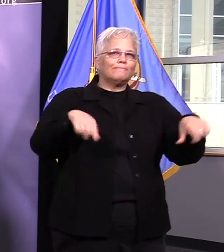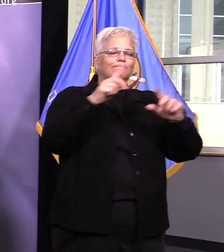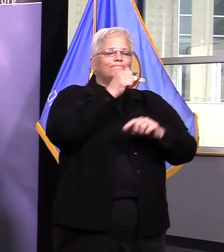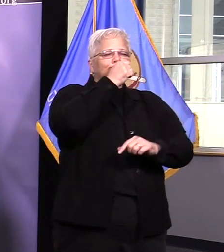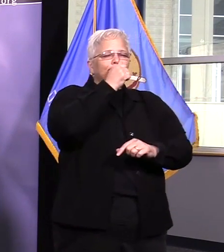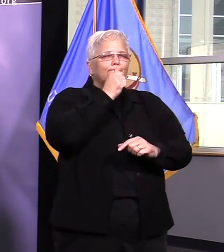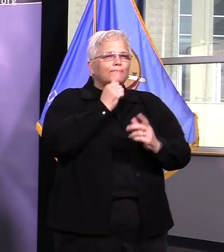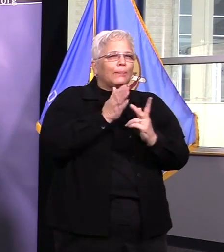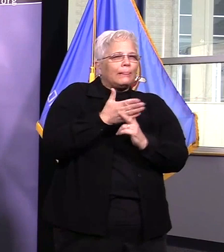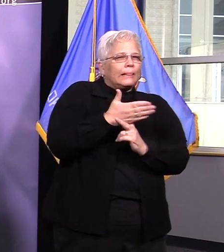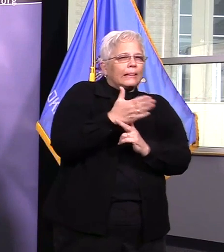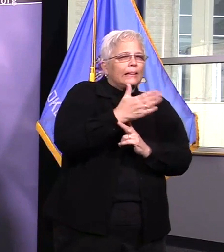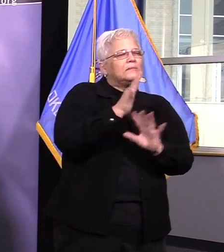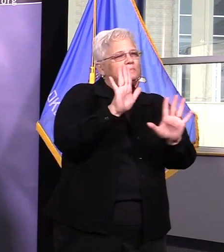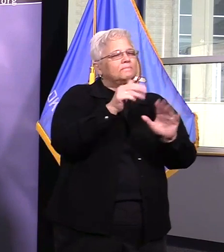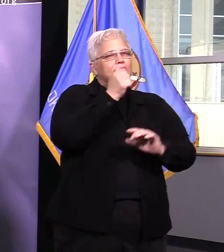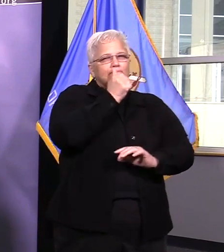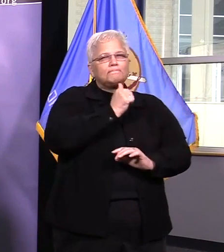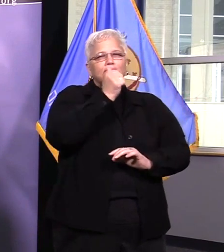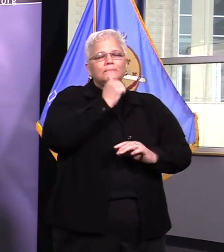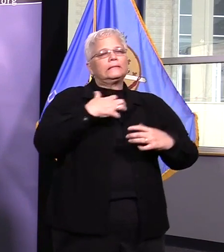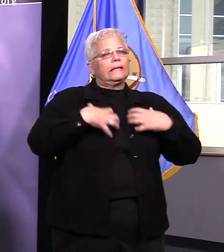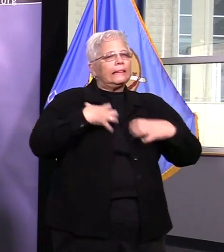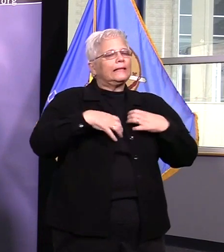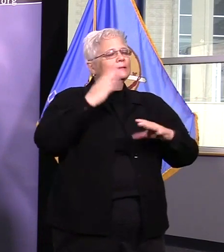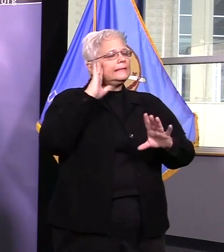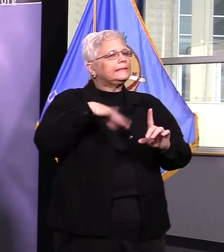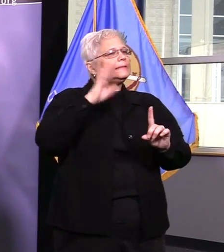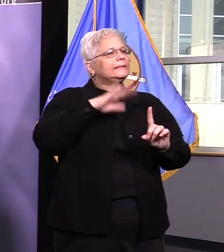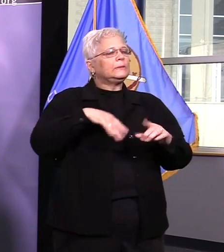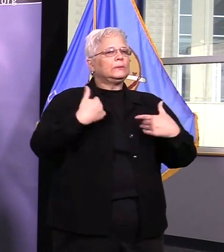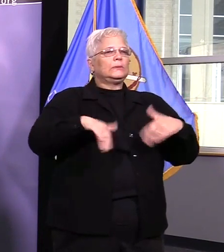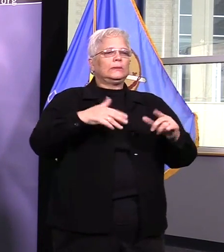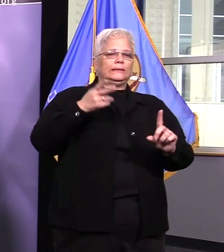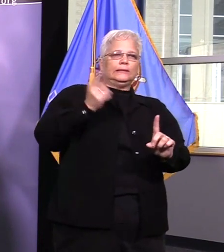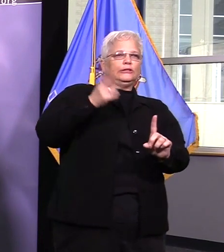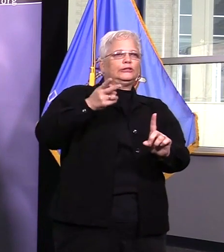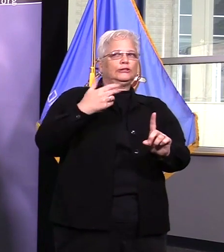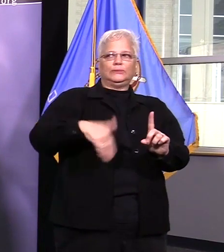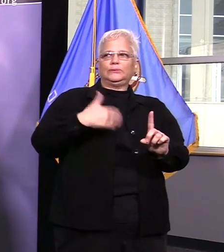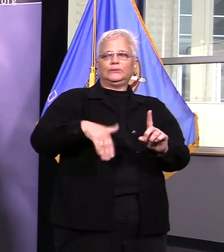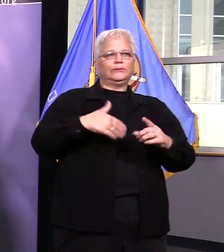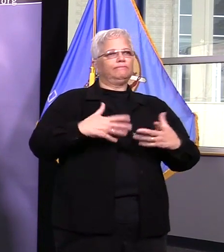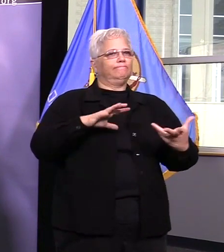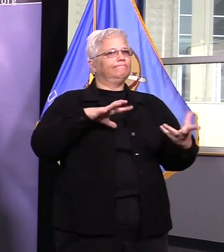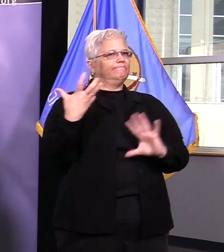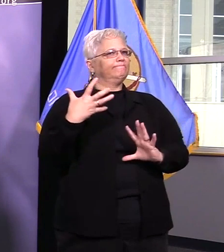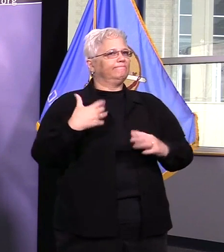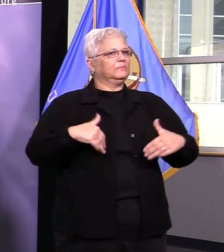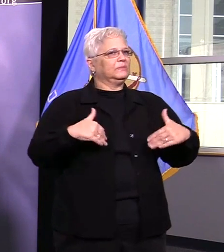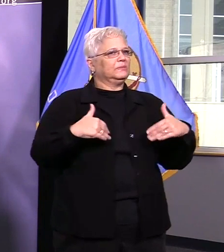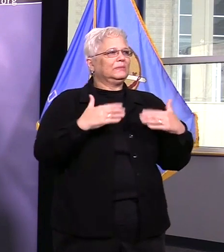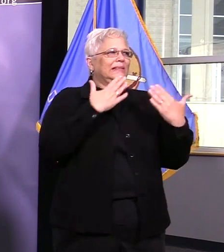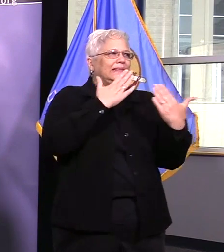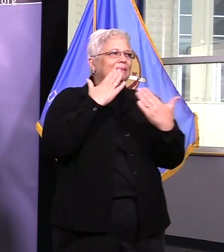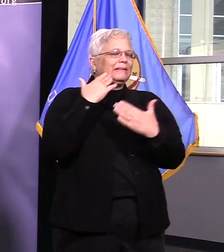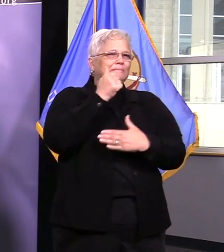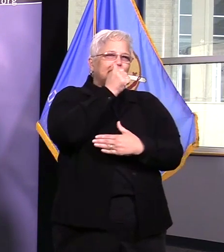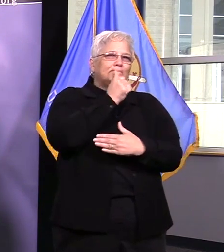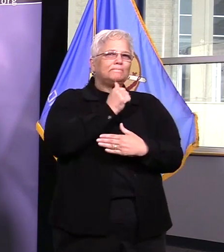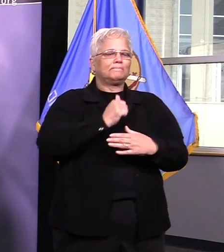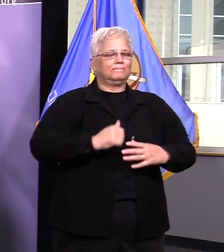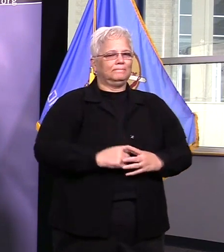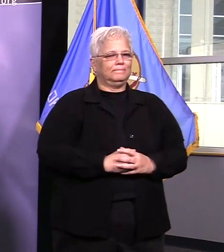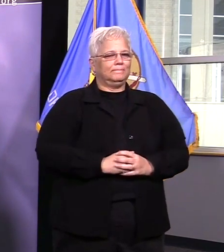really want to thank all Tulsans as well for the way everyone in our community or most people in our community over the last